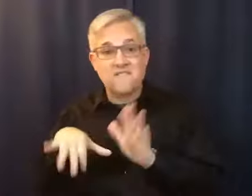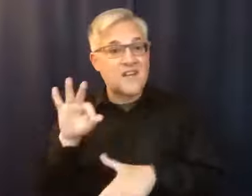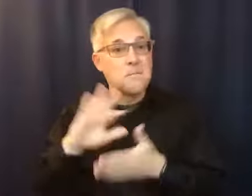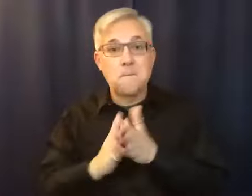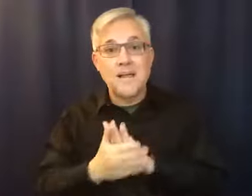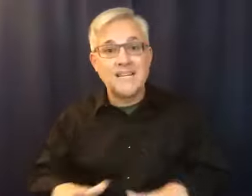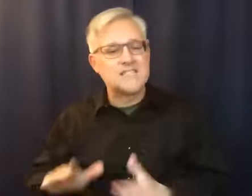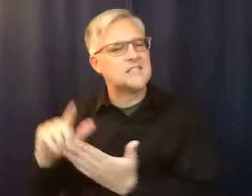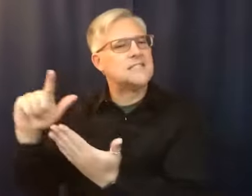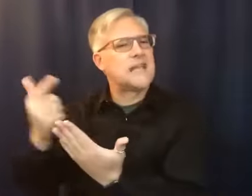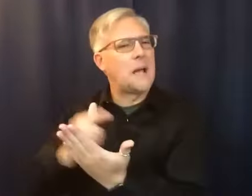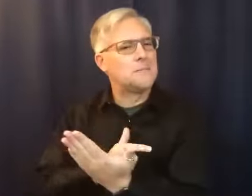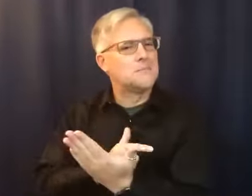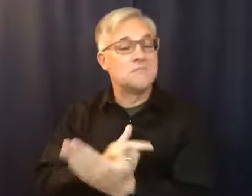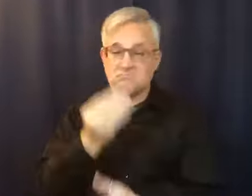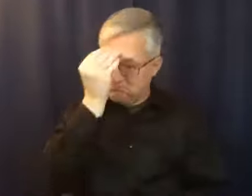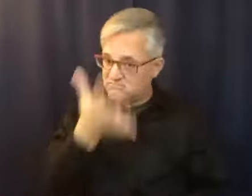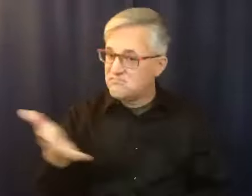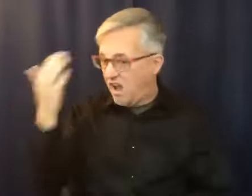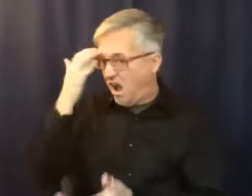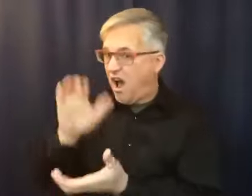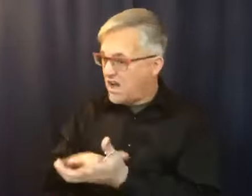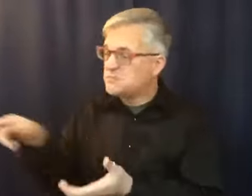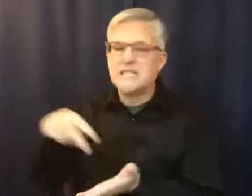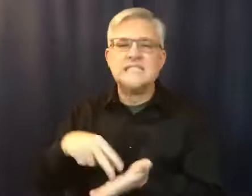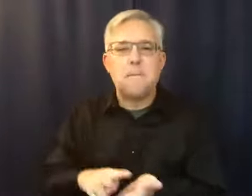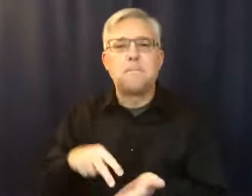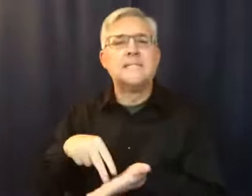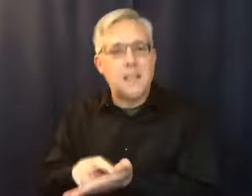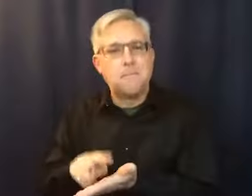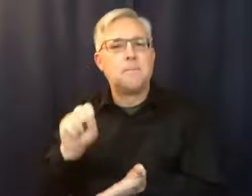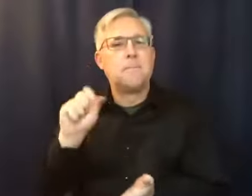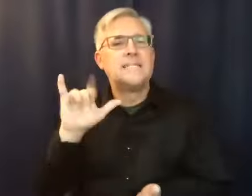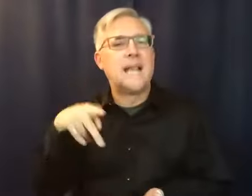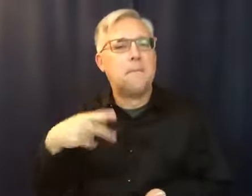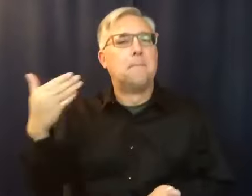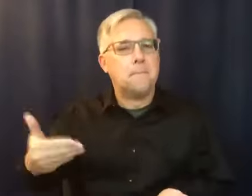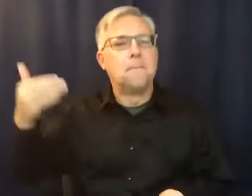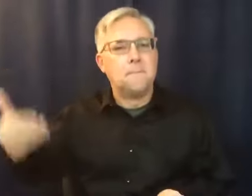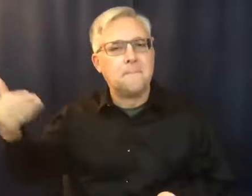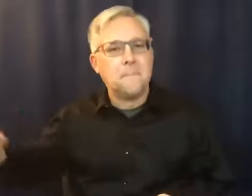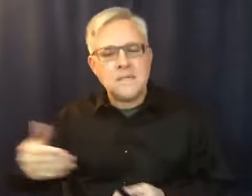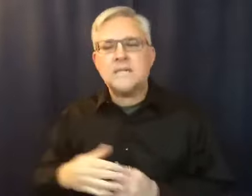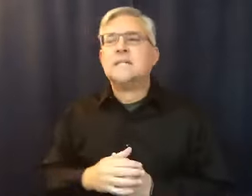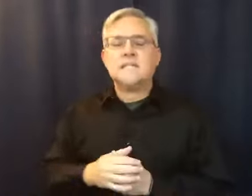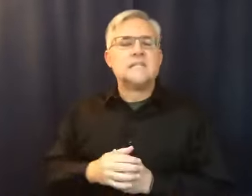time with AA. He had a lot of slips in there. had time when he lost his sobriety.